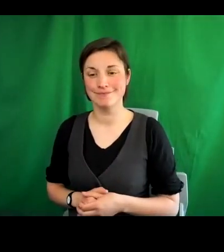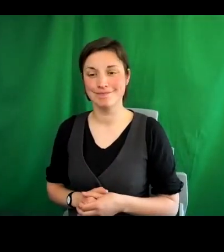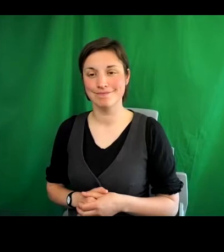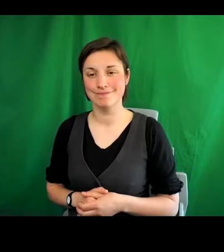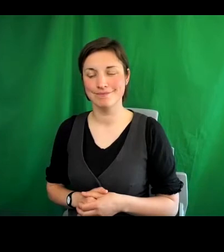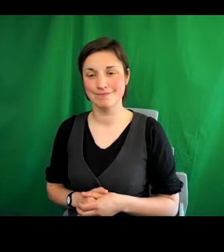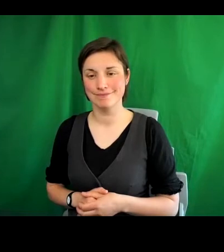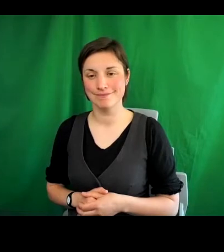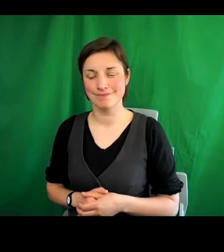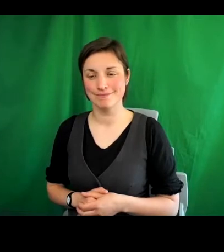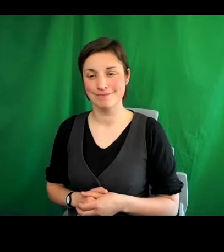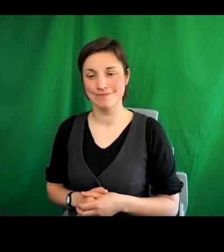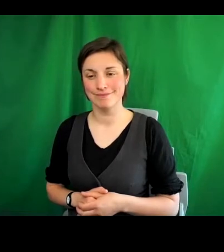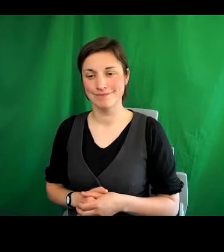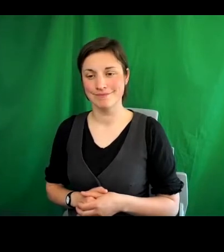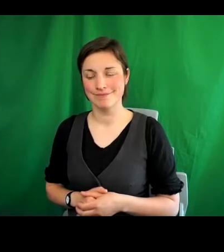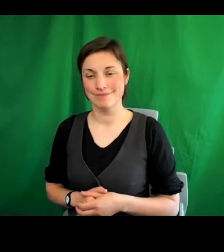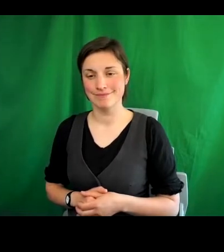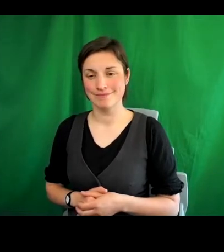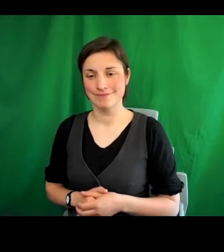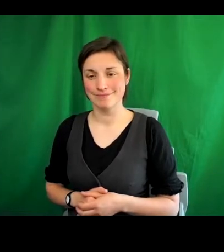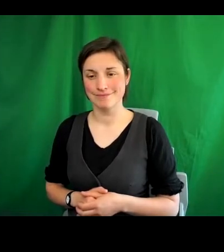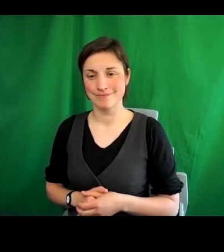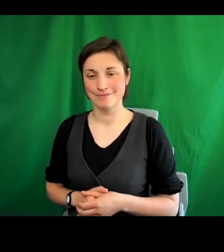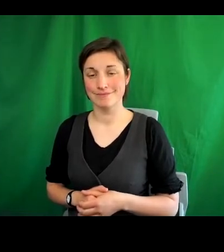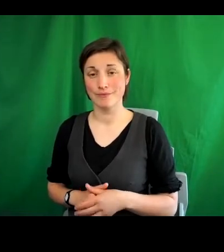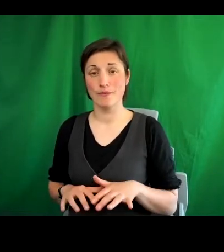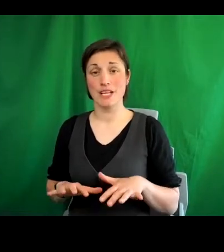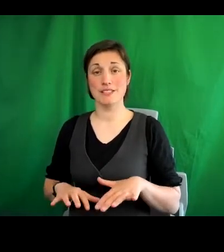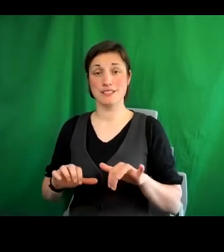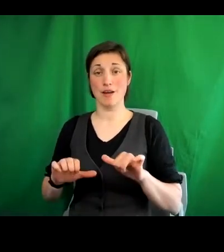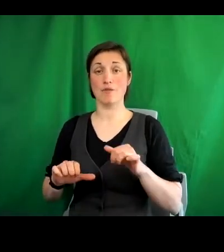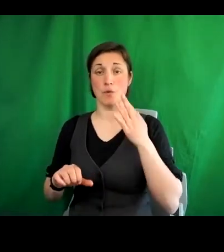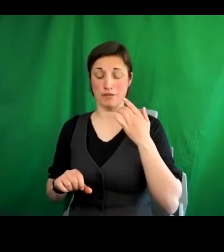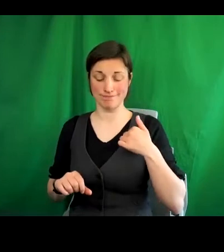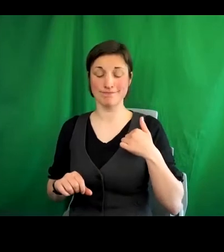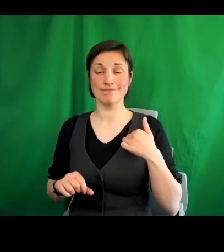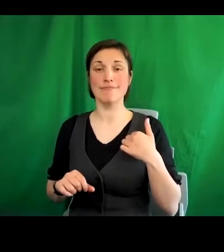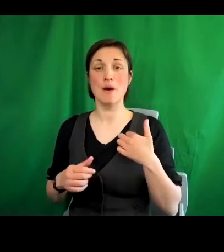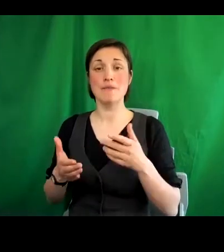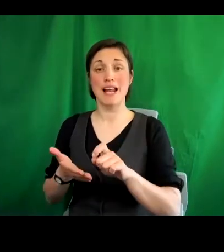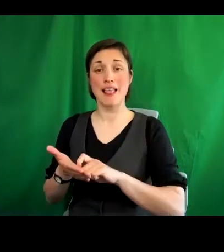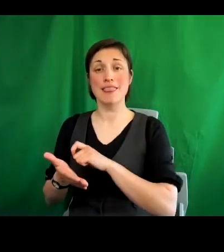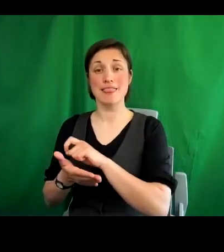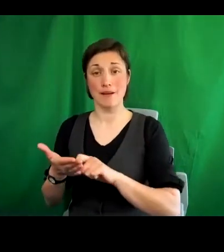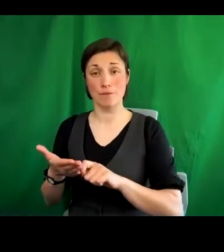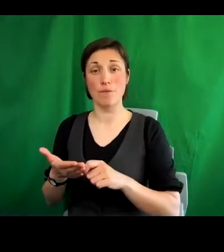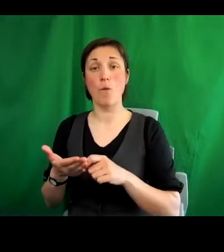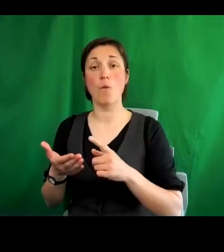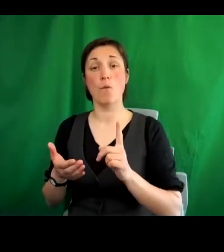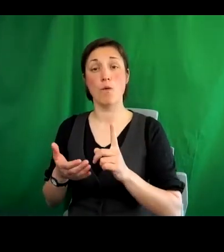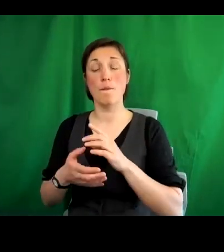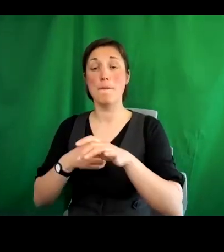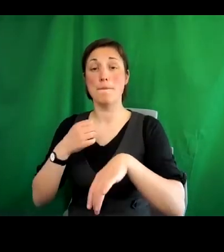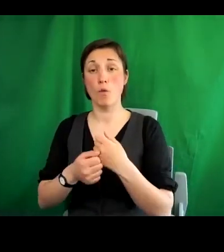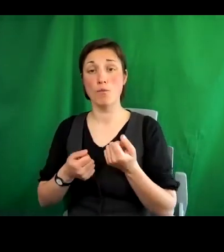when I was elected by the Scottish Parliament as the inaugural chair of the Scottish